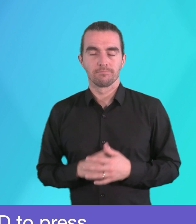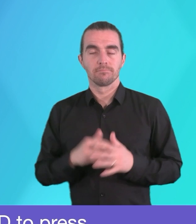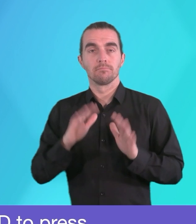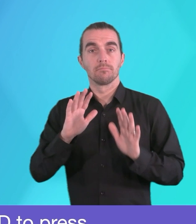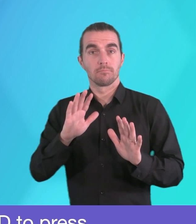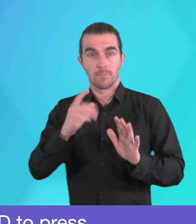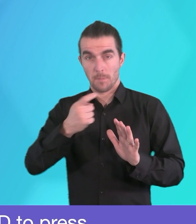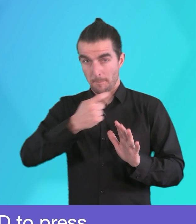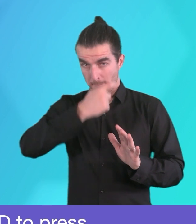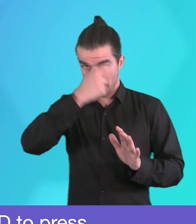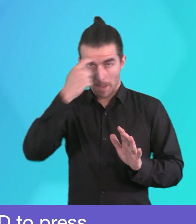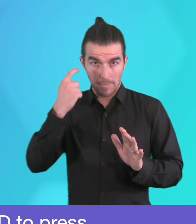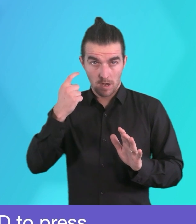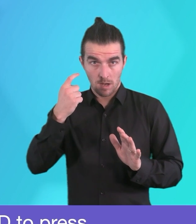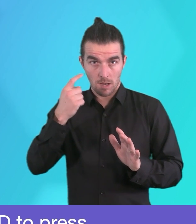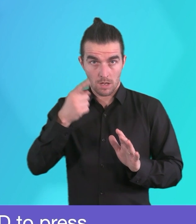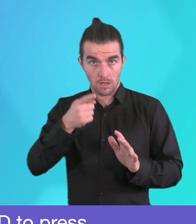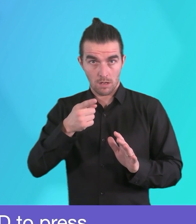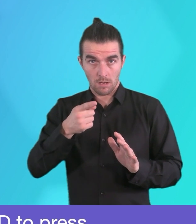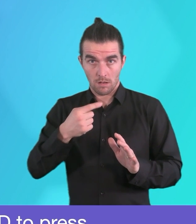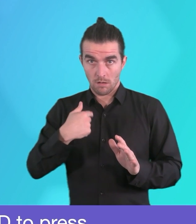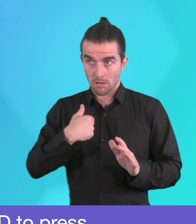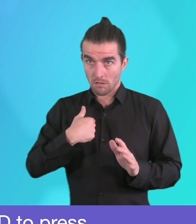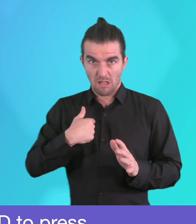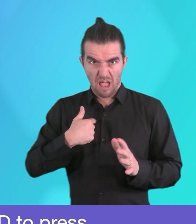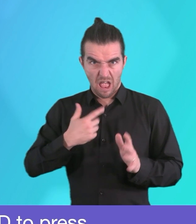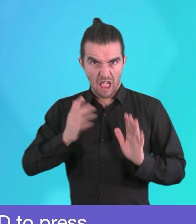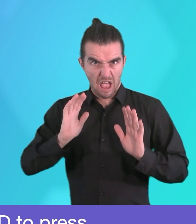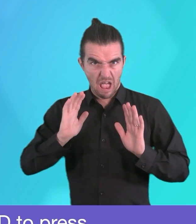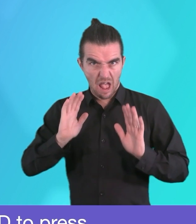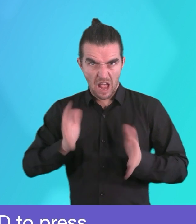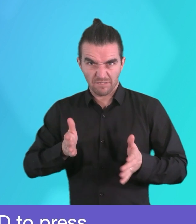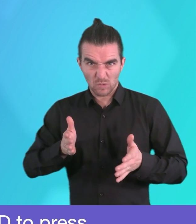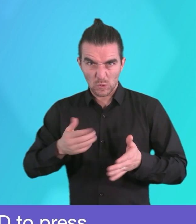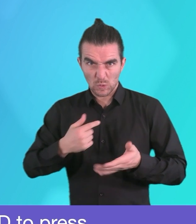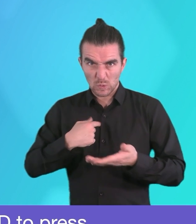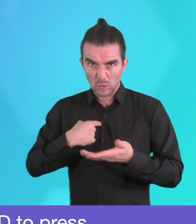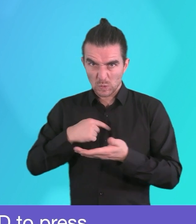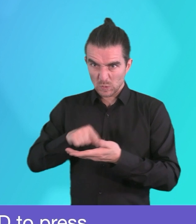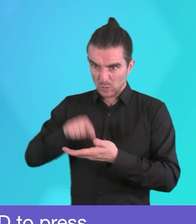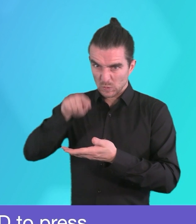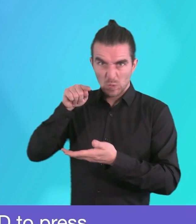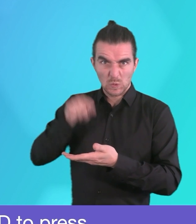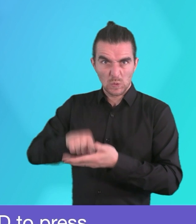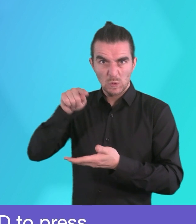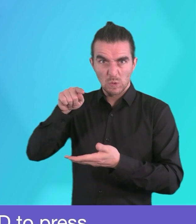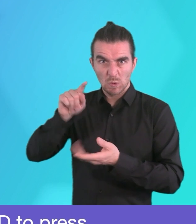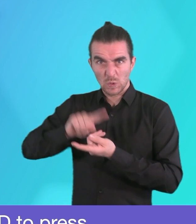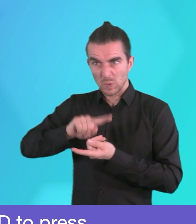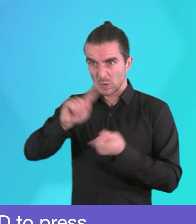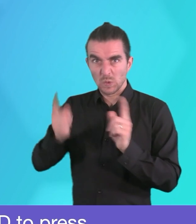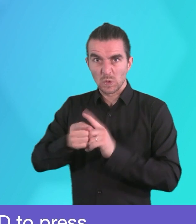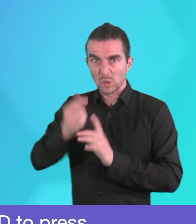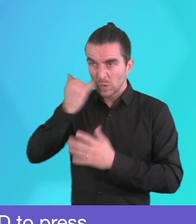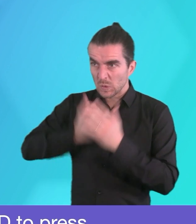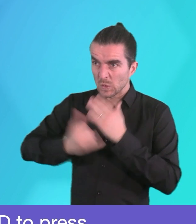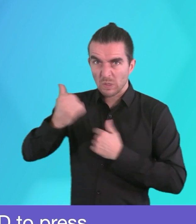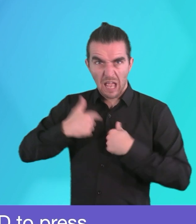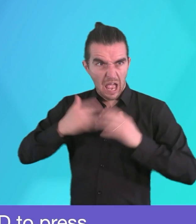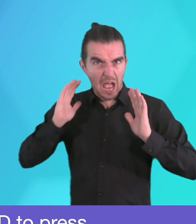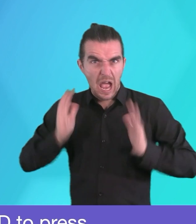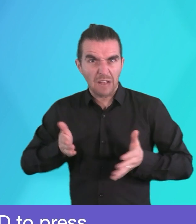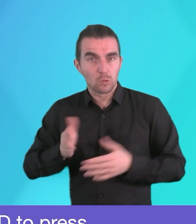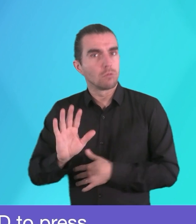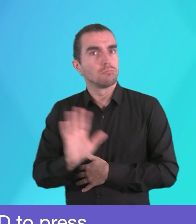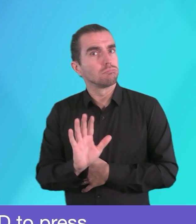But remember you do not need to press the button to change to a voice call. It is only there as an option in case circumstances